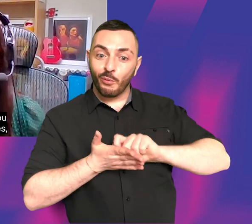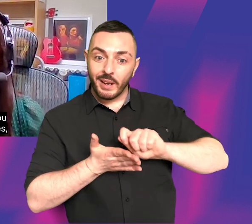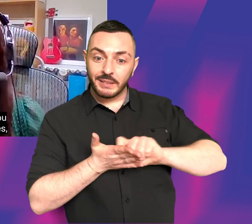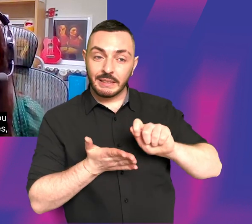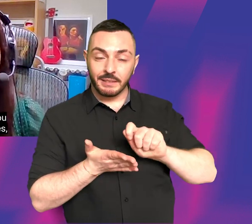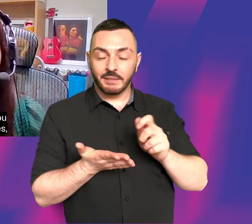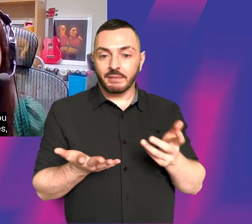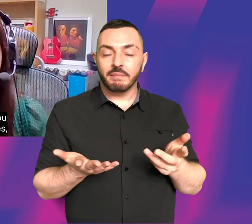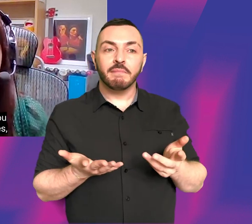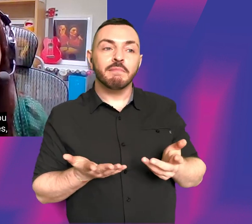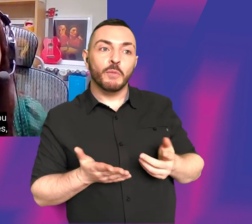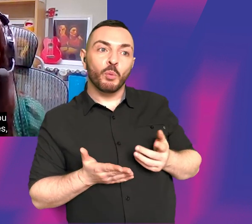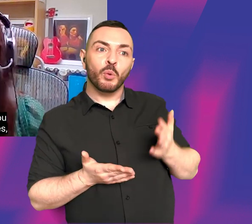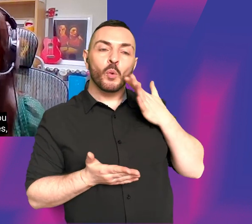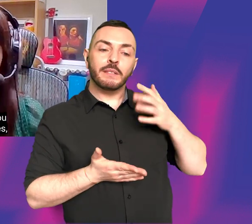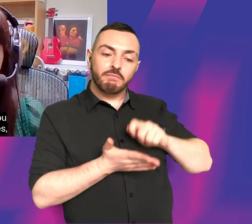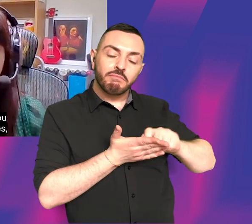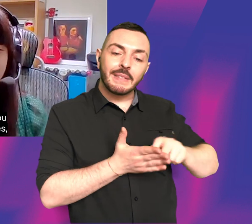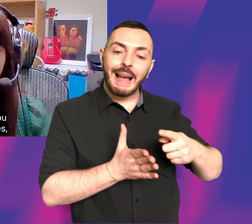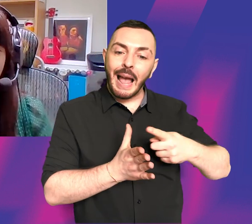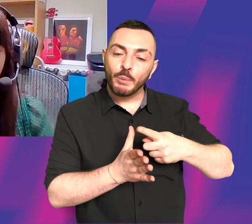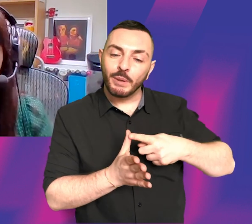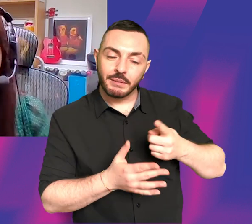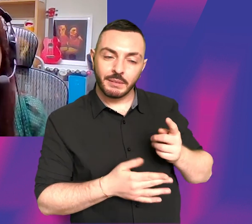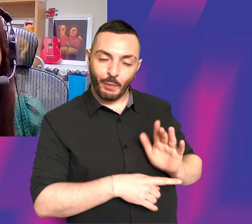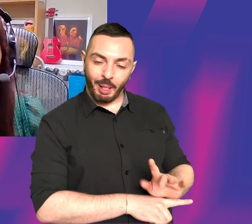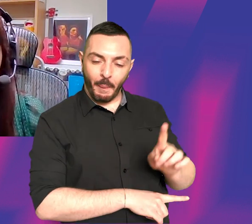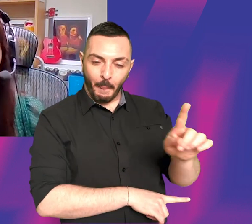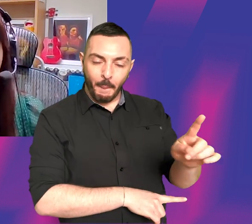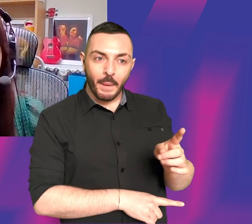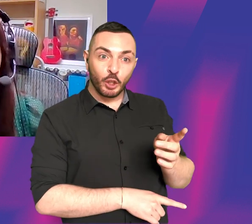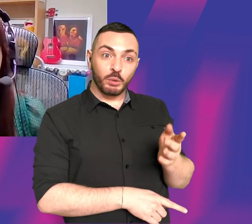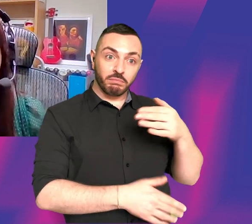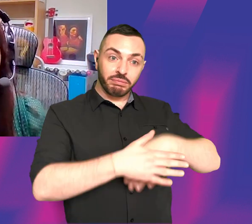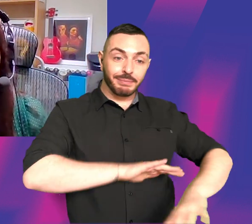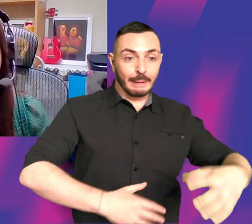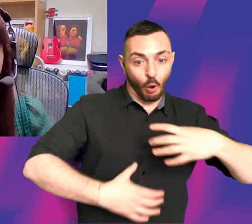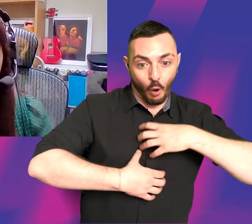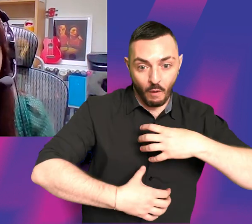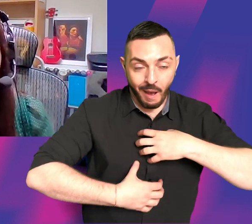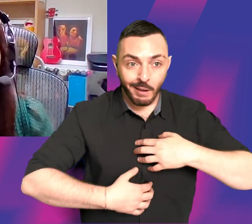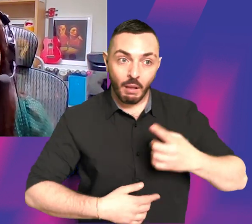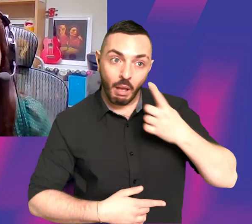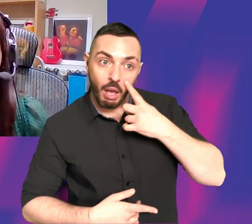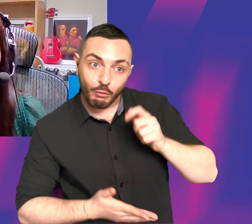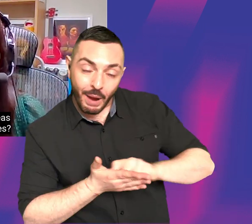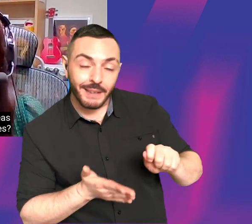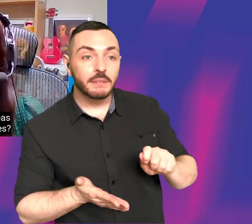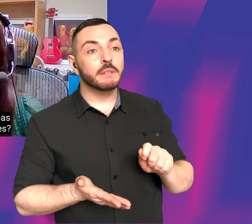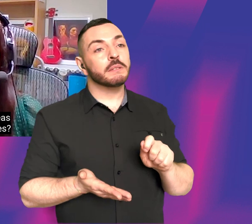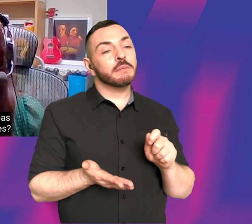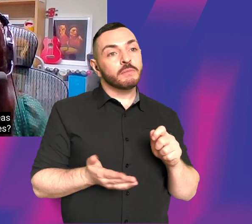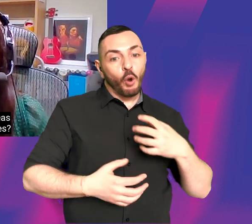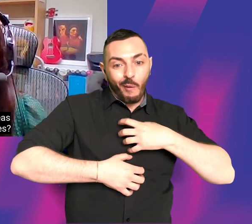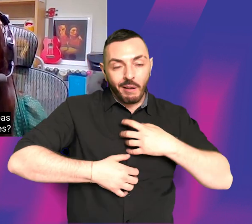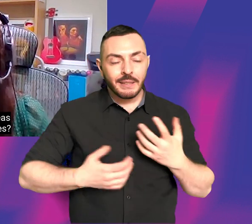this a bit when you said with Amulet, you know, you thought, oh, yes, you know, I'll venture into horror and I'll try writing a horror. How